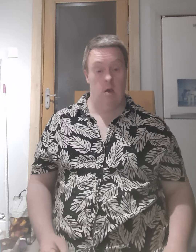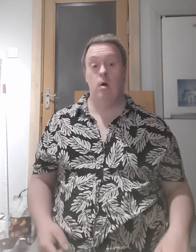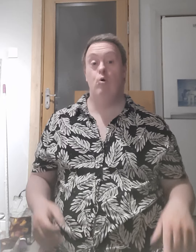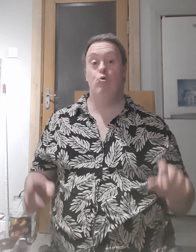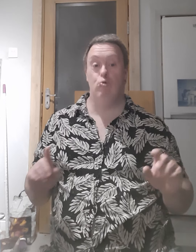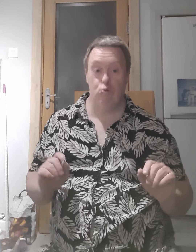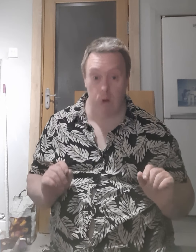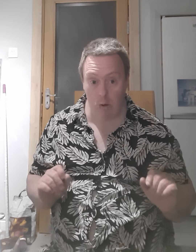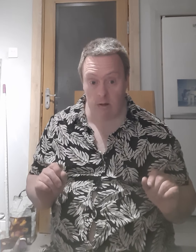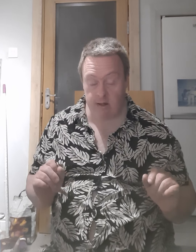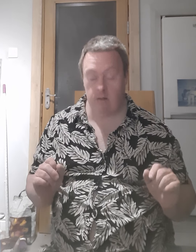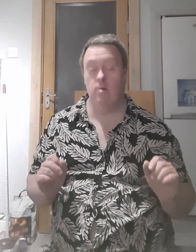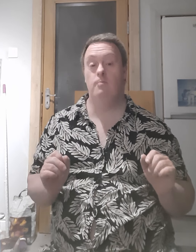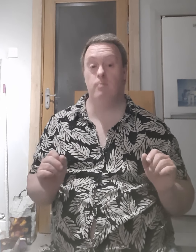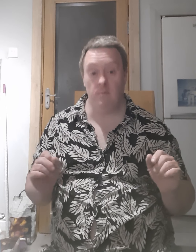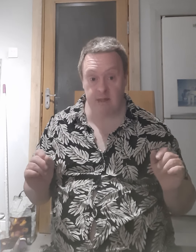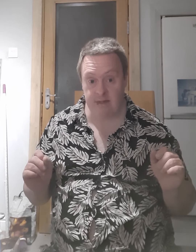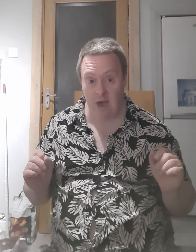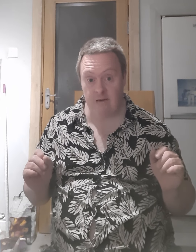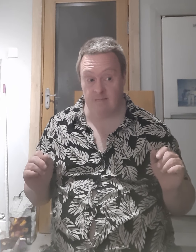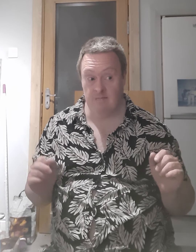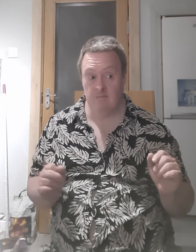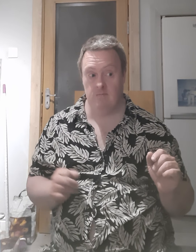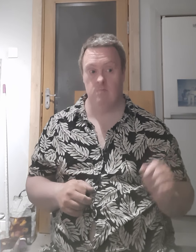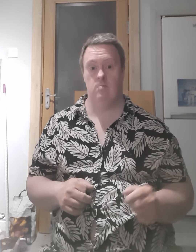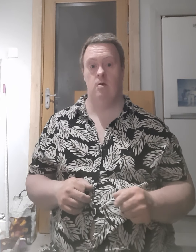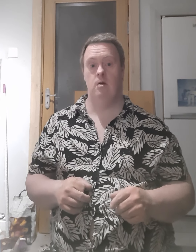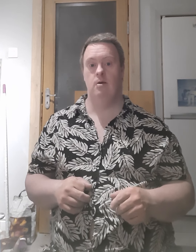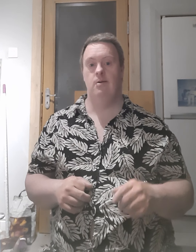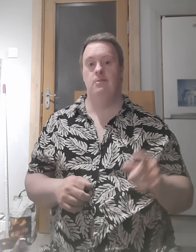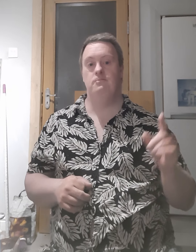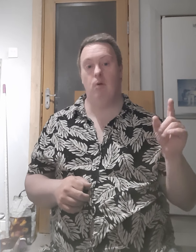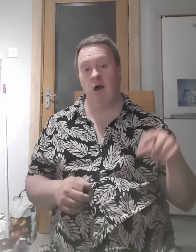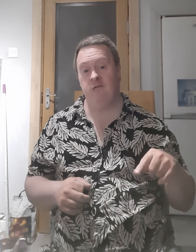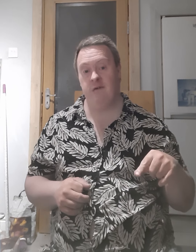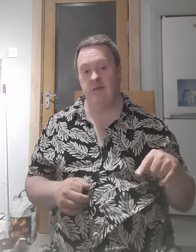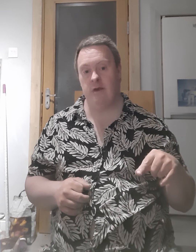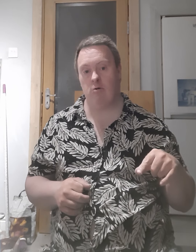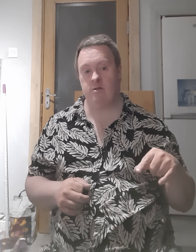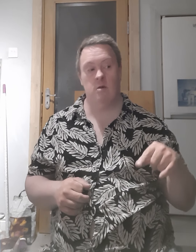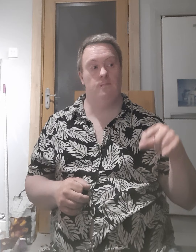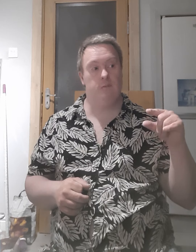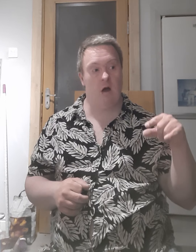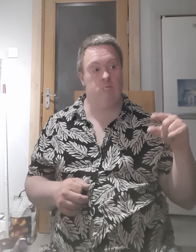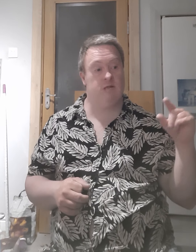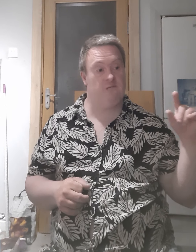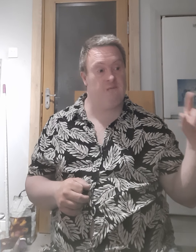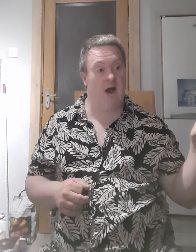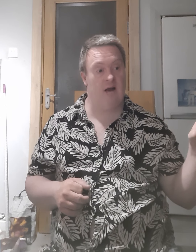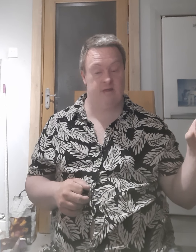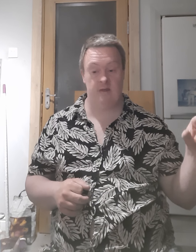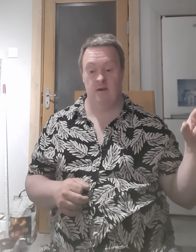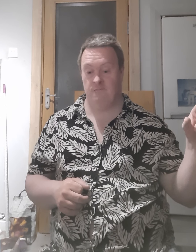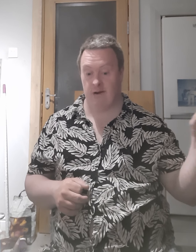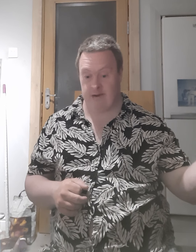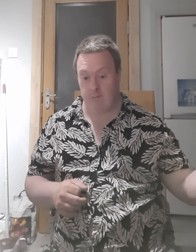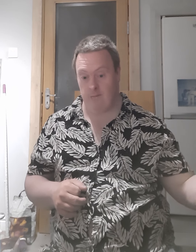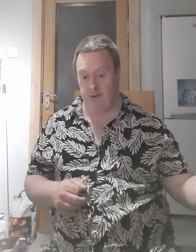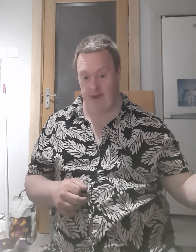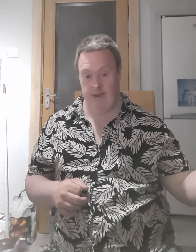Real number seven, my videos blast with the fans for keeping me